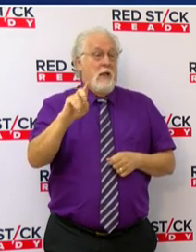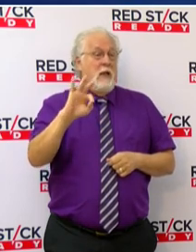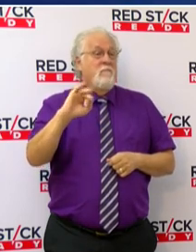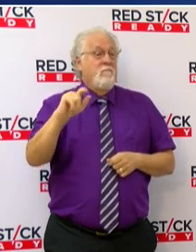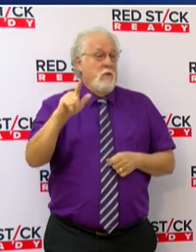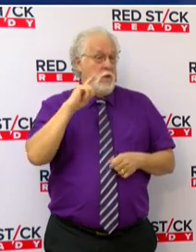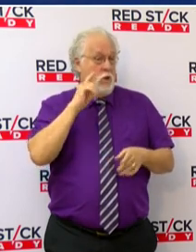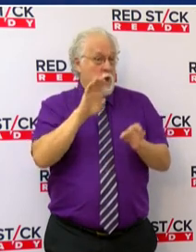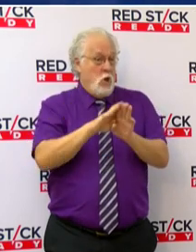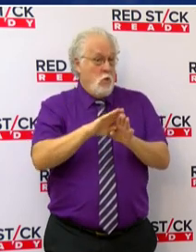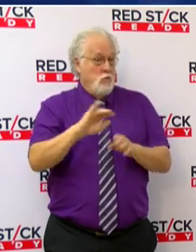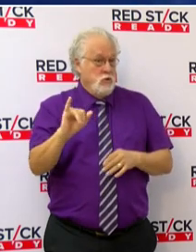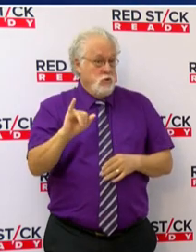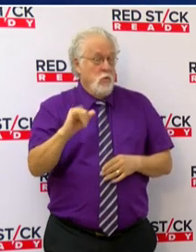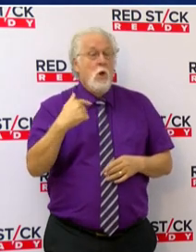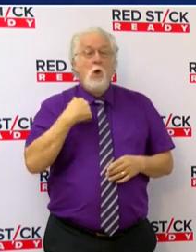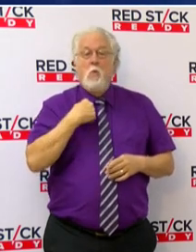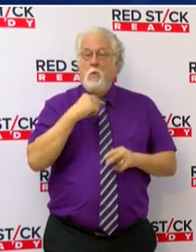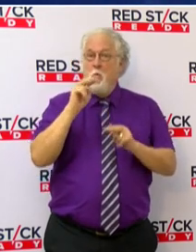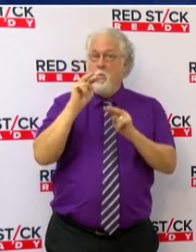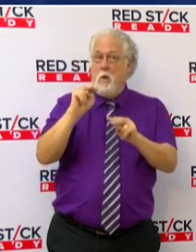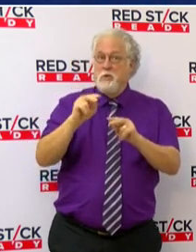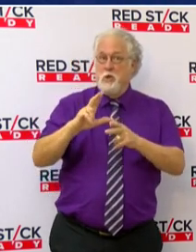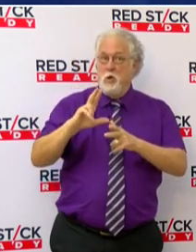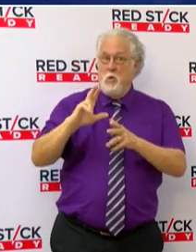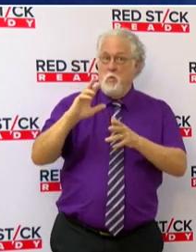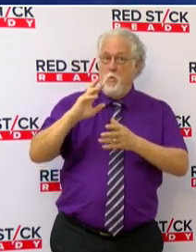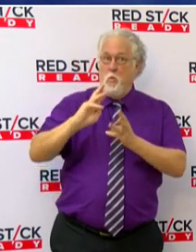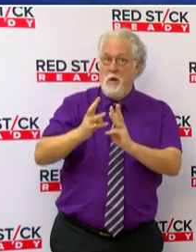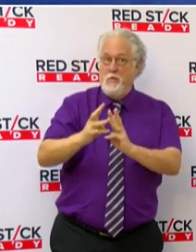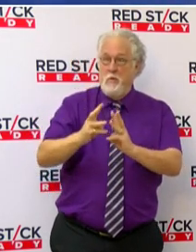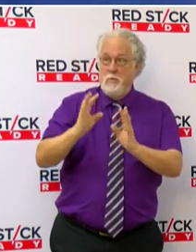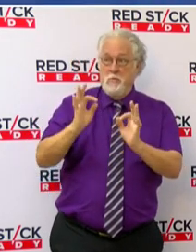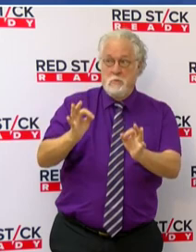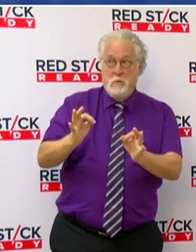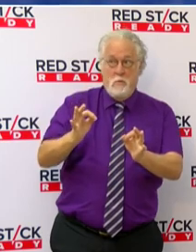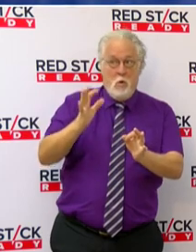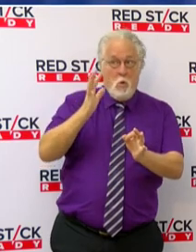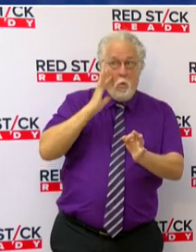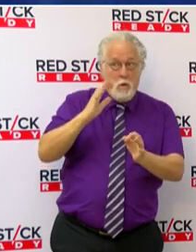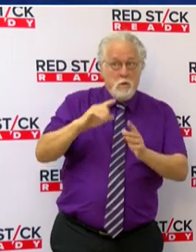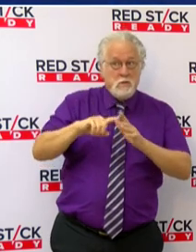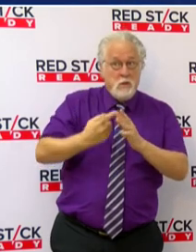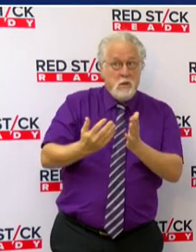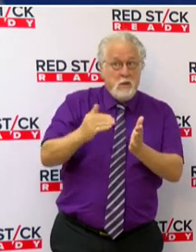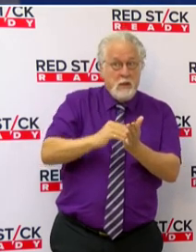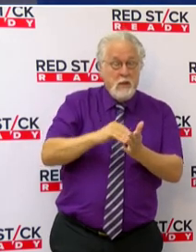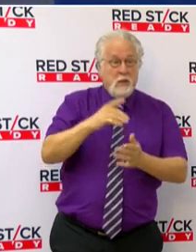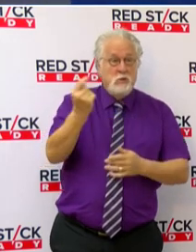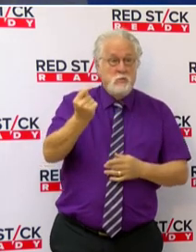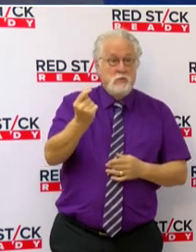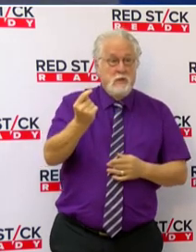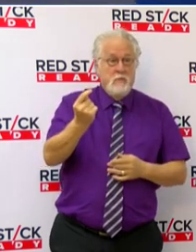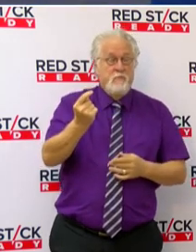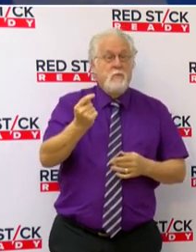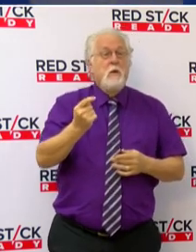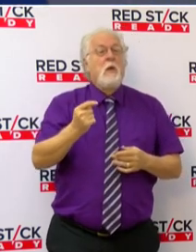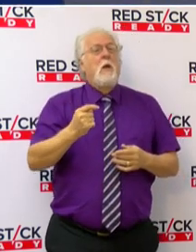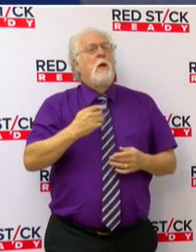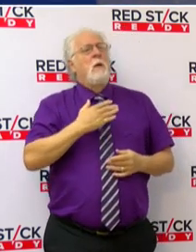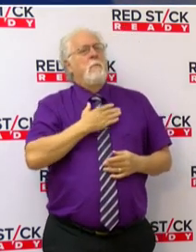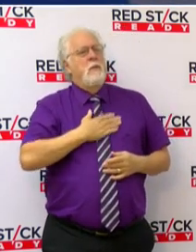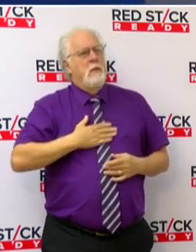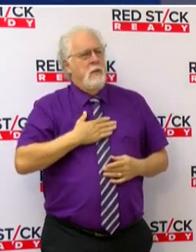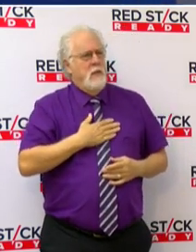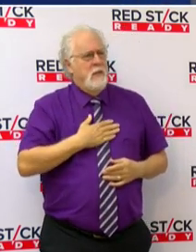closed as well. We're keeping an eye on the weather to determine if operations will resume on Tuesday. Please